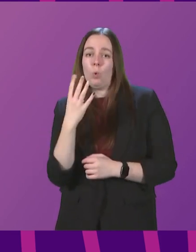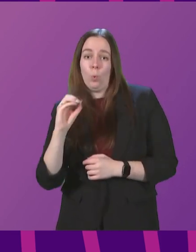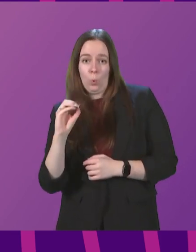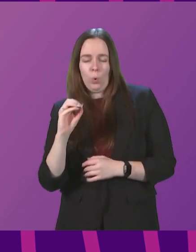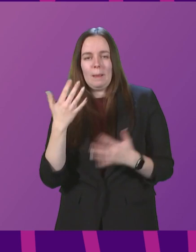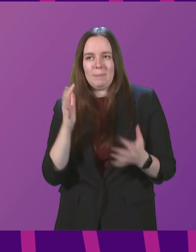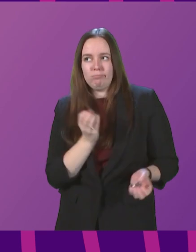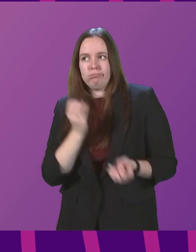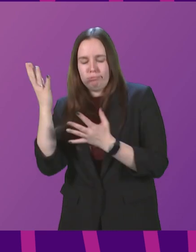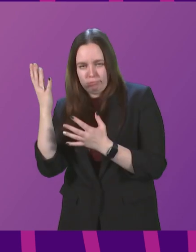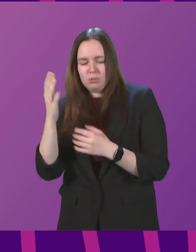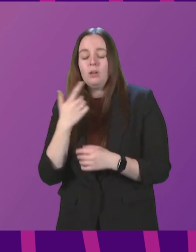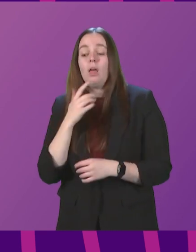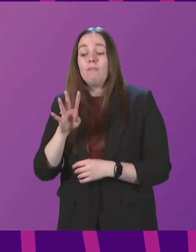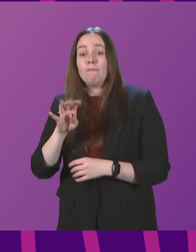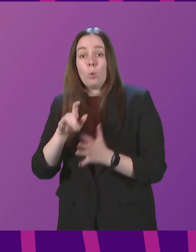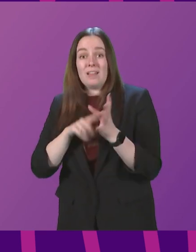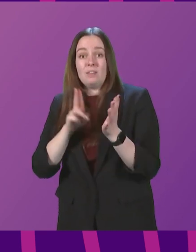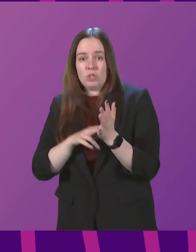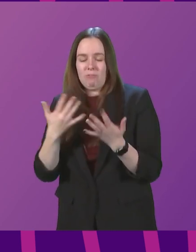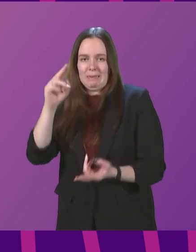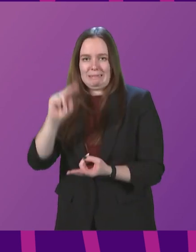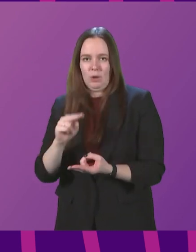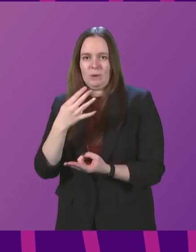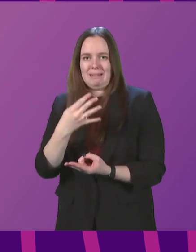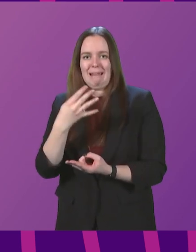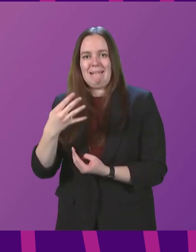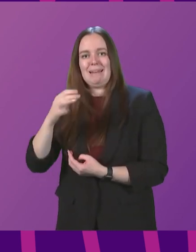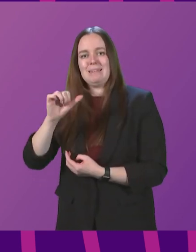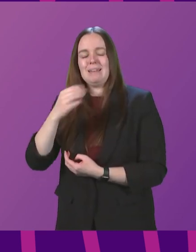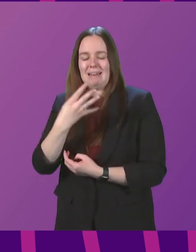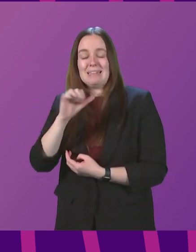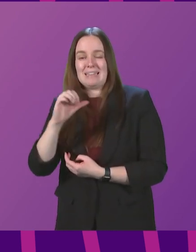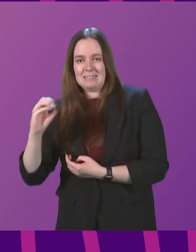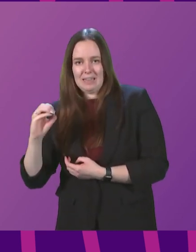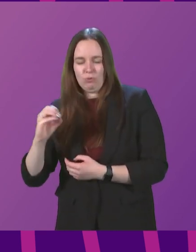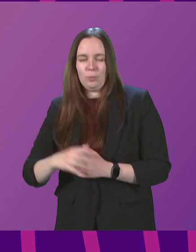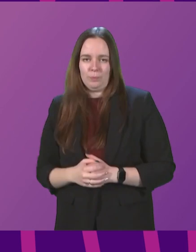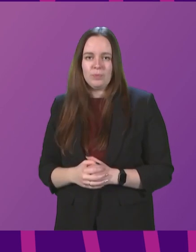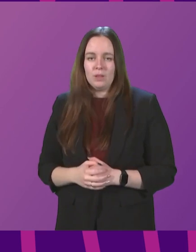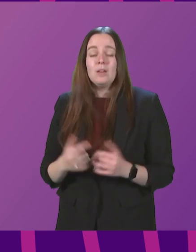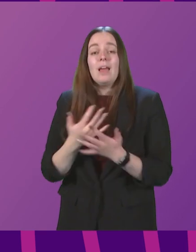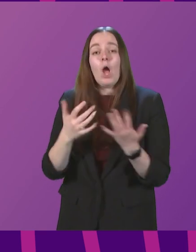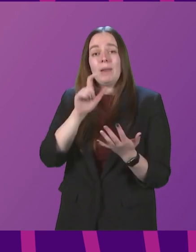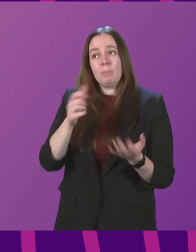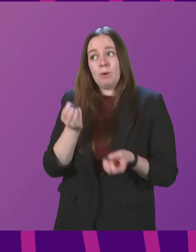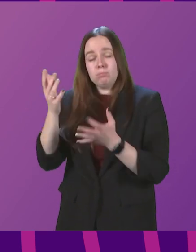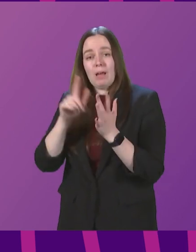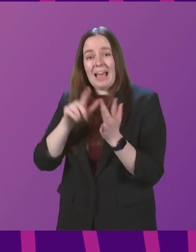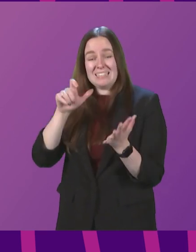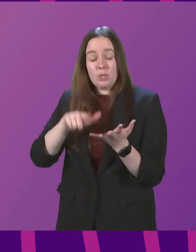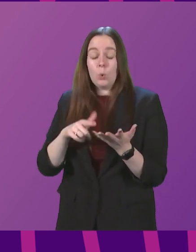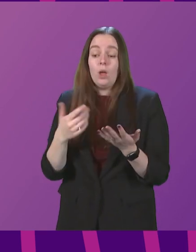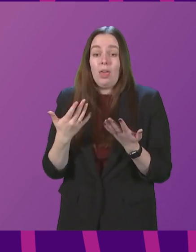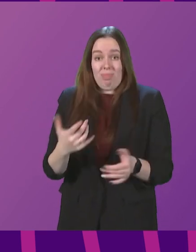admitted. In the week to 14th January, that was down to 960. The number of people in ICU, which